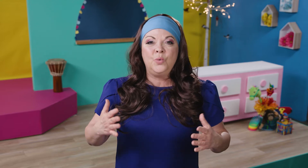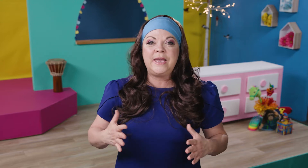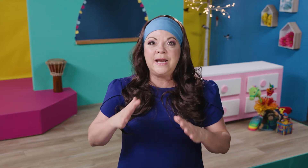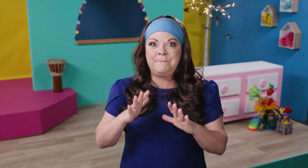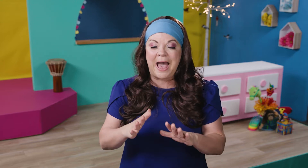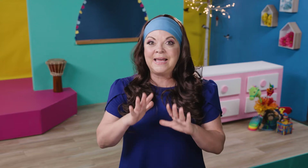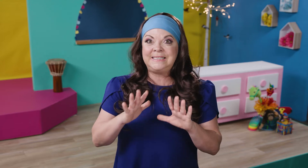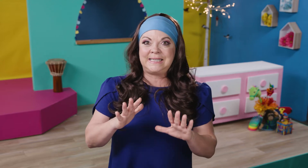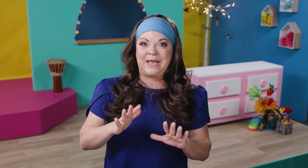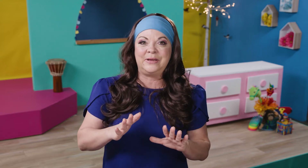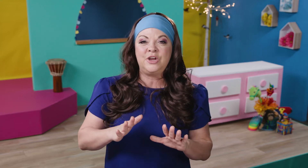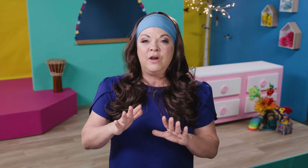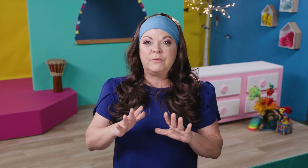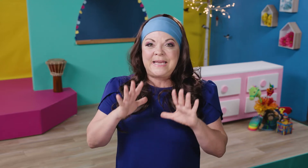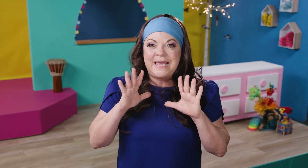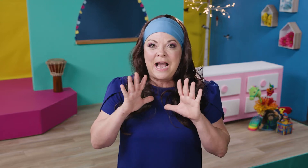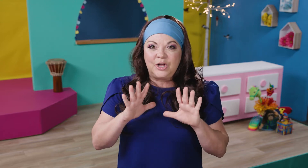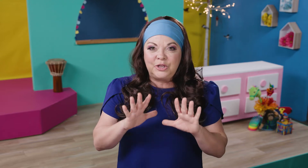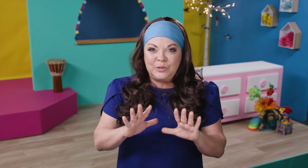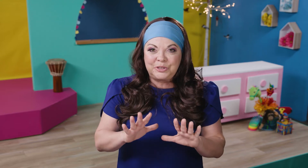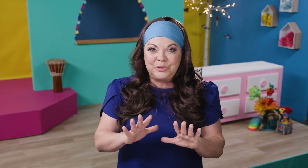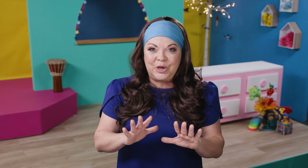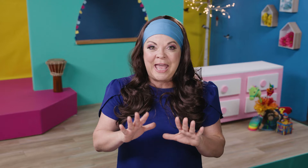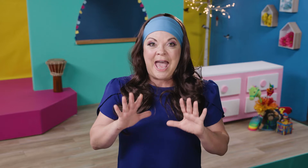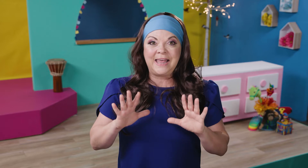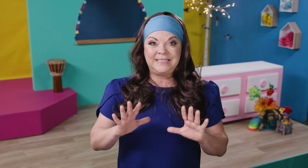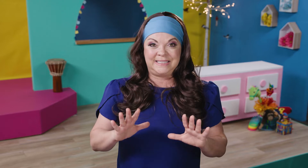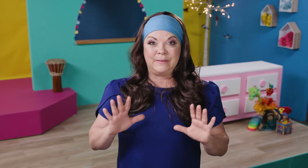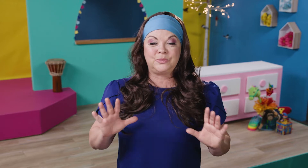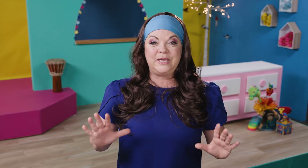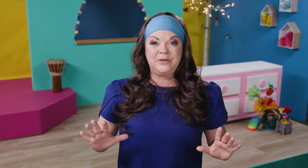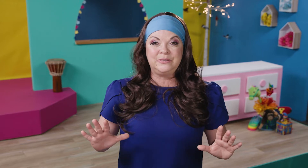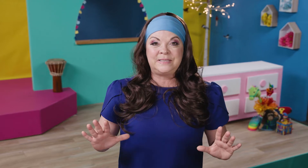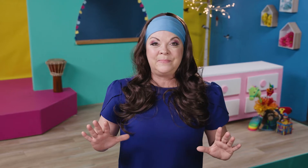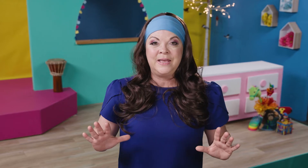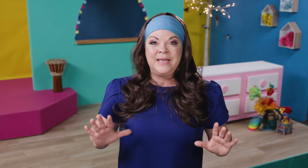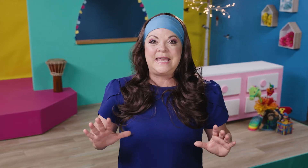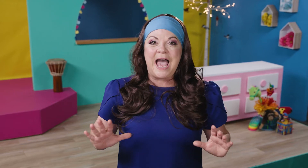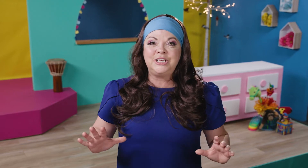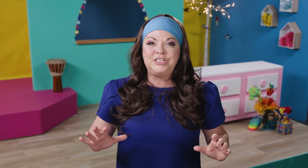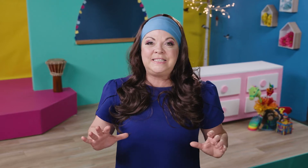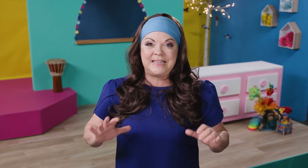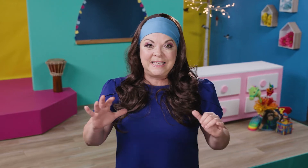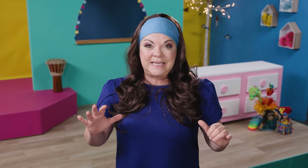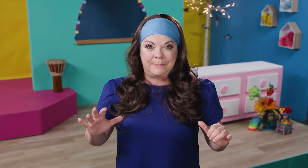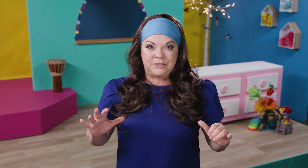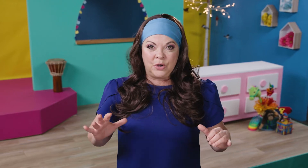we can unpack this language from taking a closer look at the steps we use. The actions in this episode,